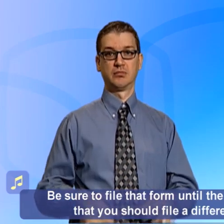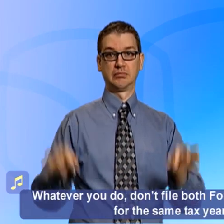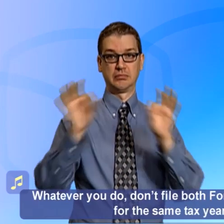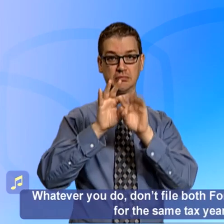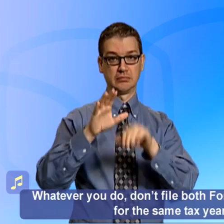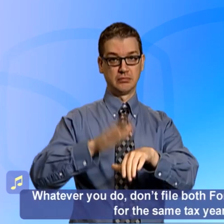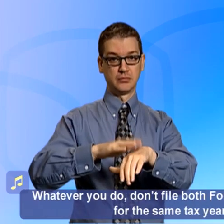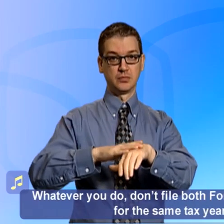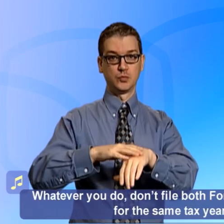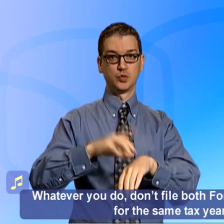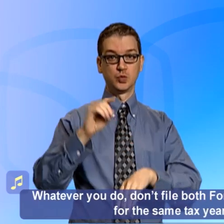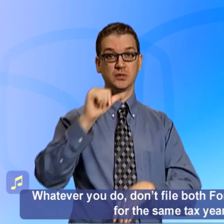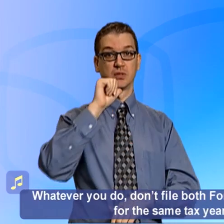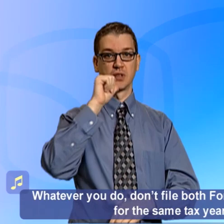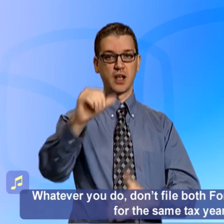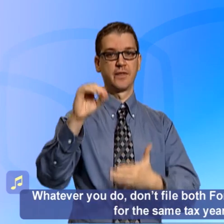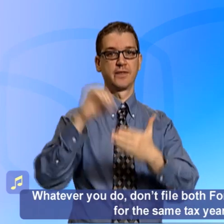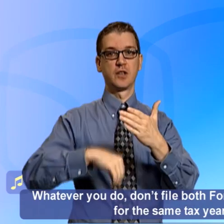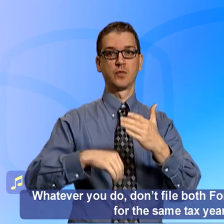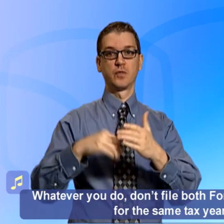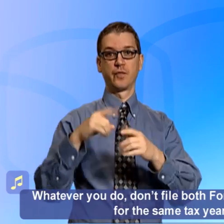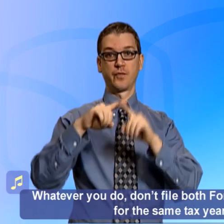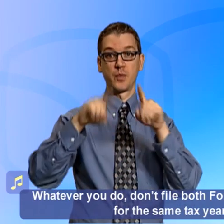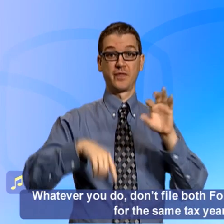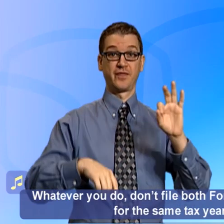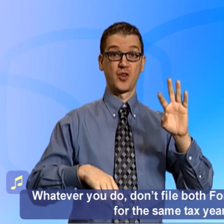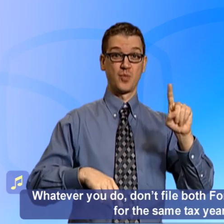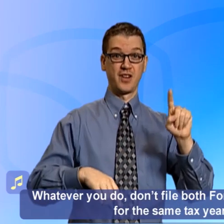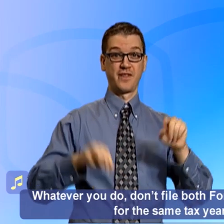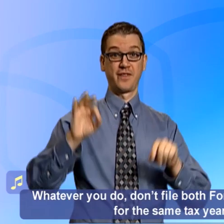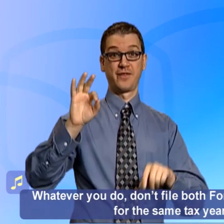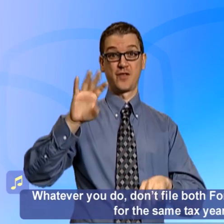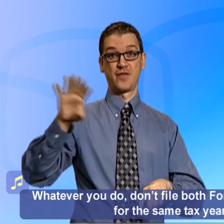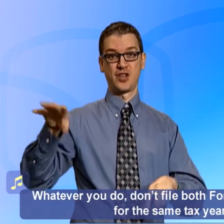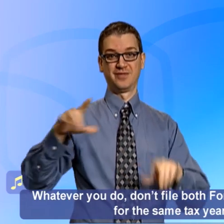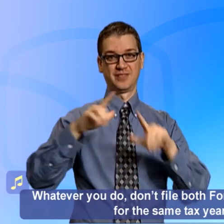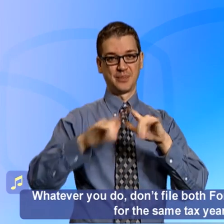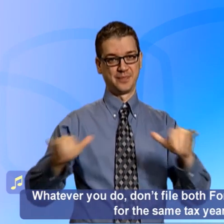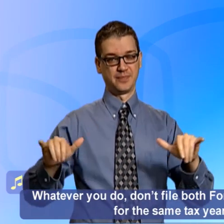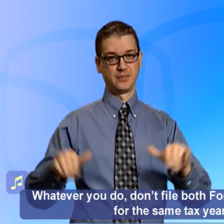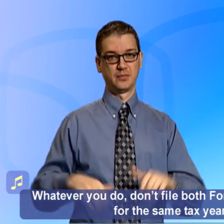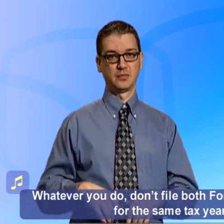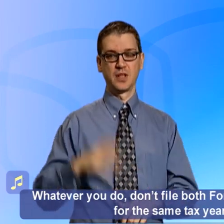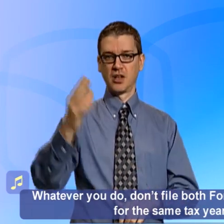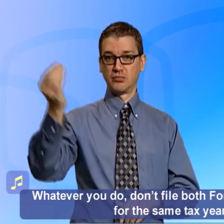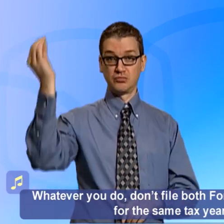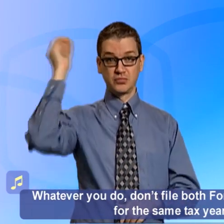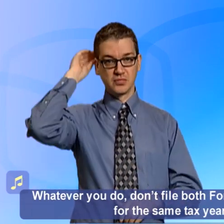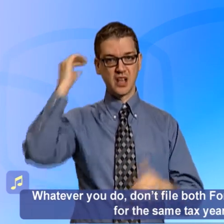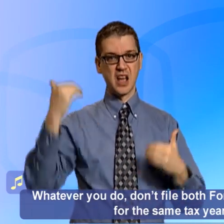Whatever you do don't file both forms 941 and 944 for the same tax year.